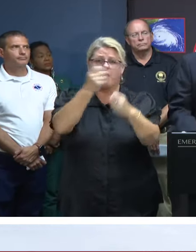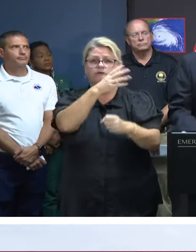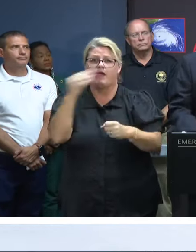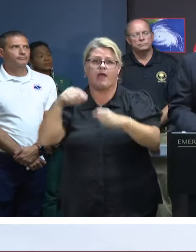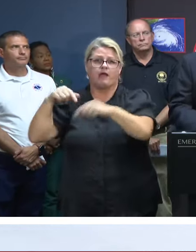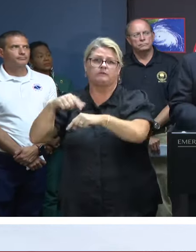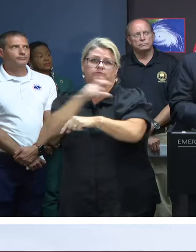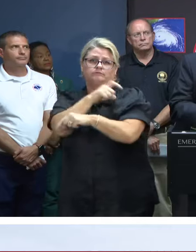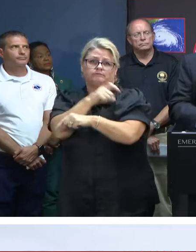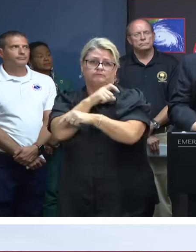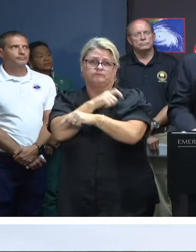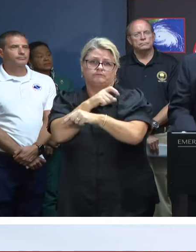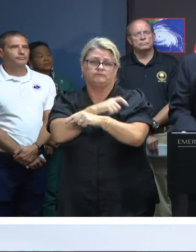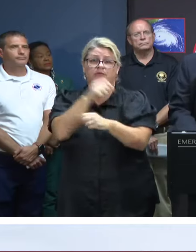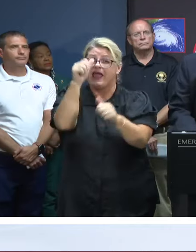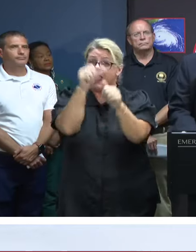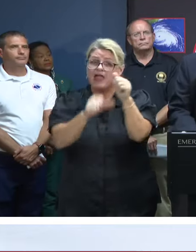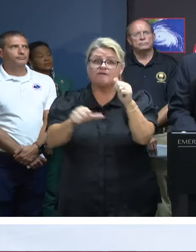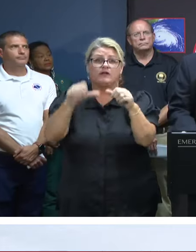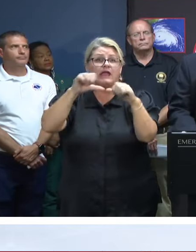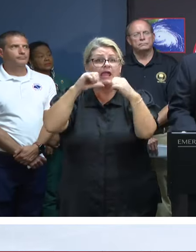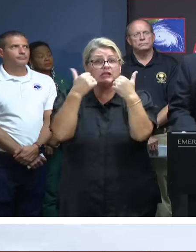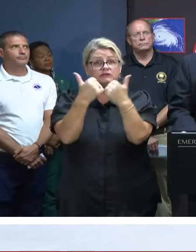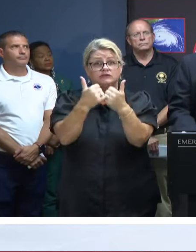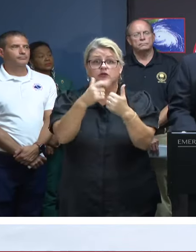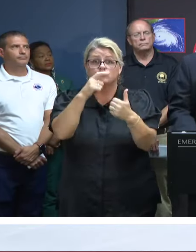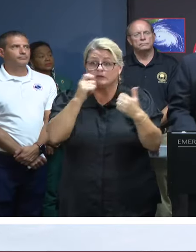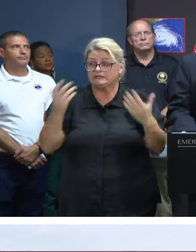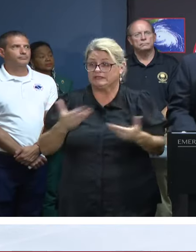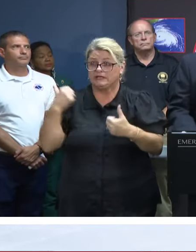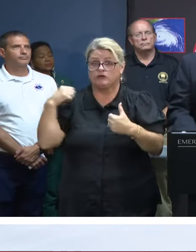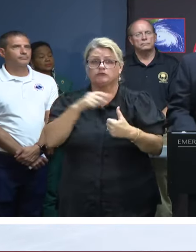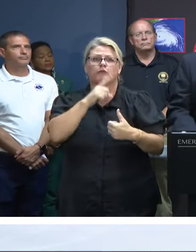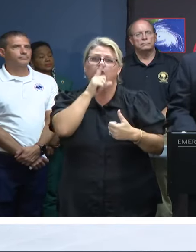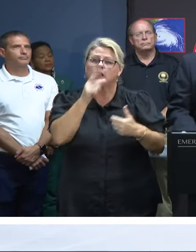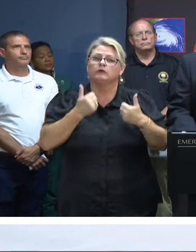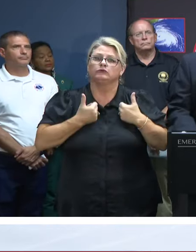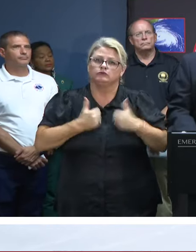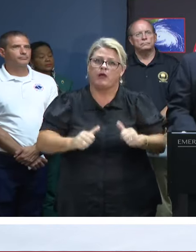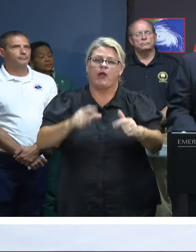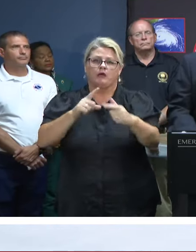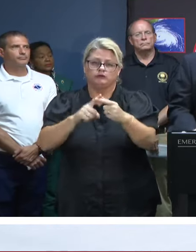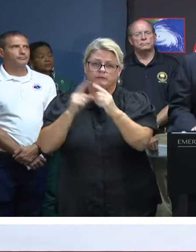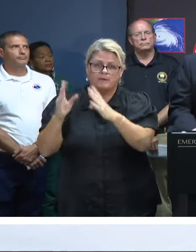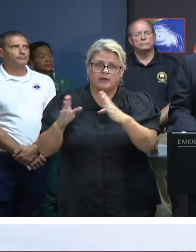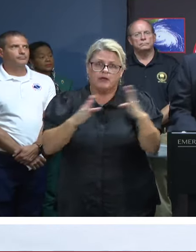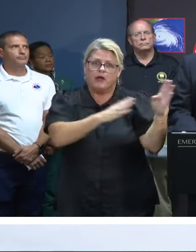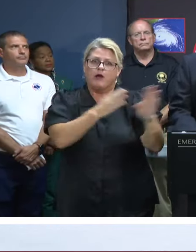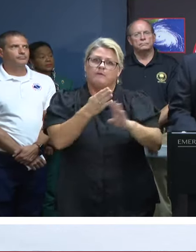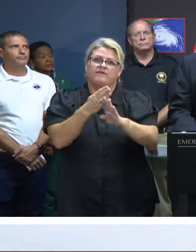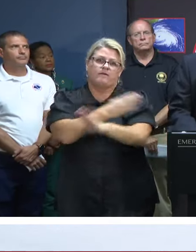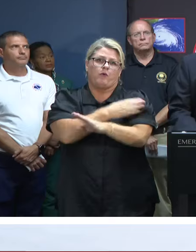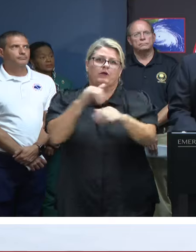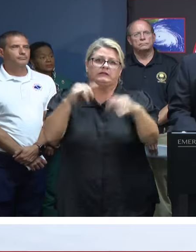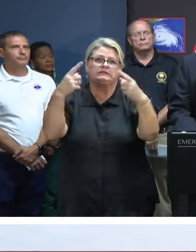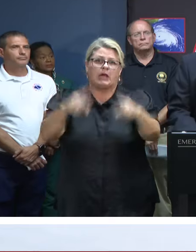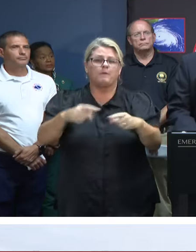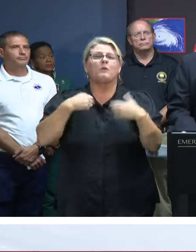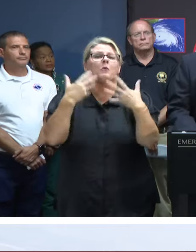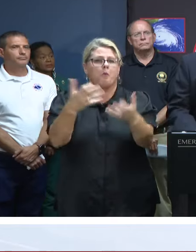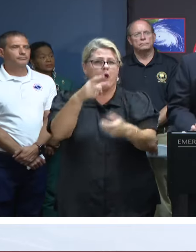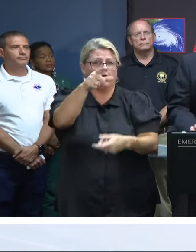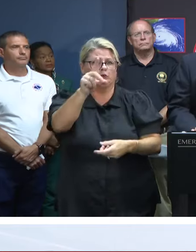been mentioned, every agency that's represented here has gone to great lengths to prepare for this event, and we just ask the public to do the same.